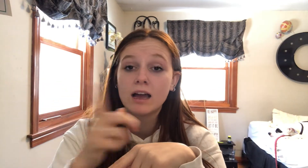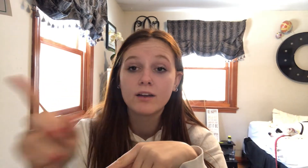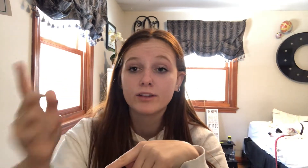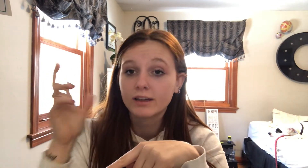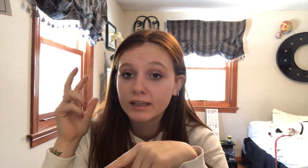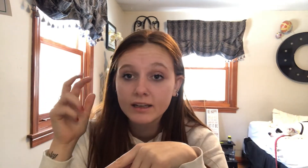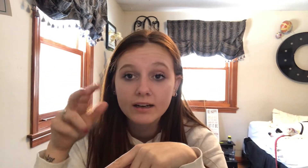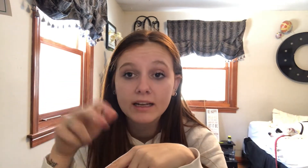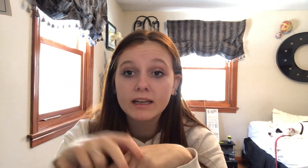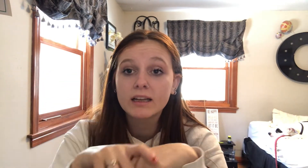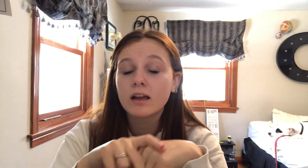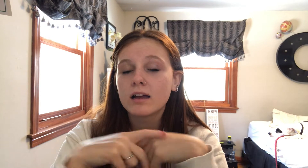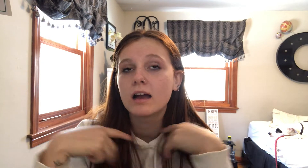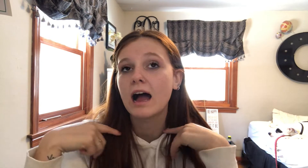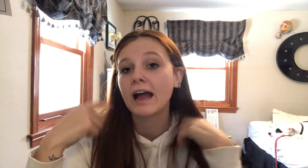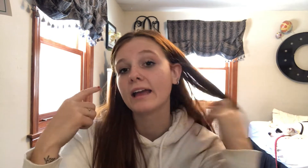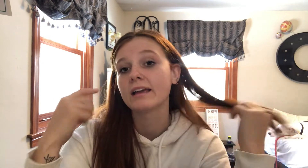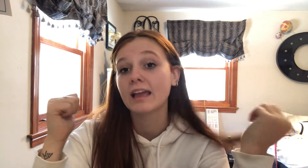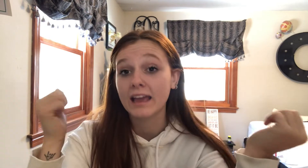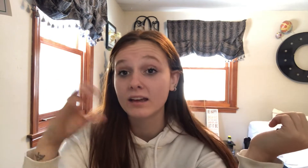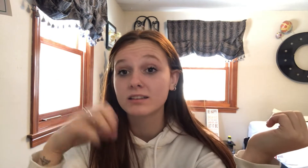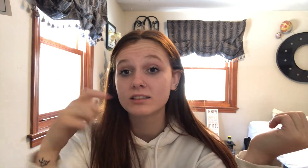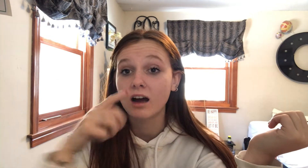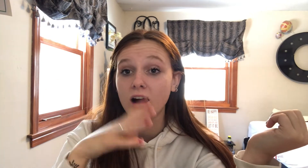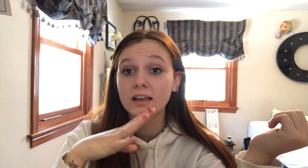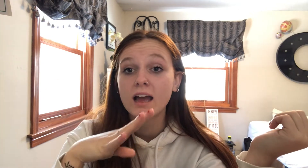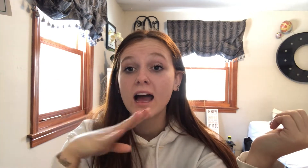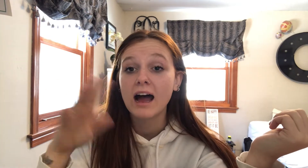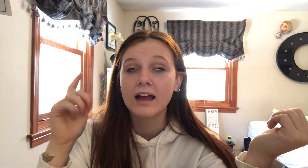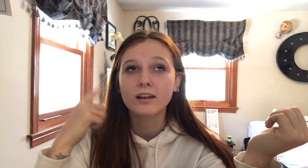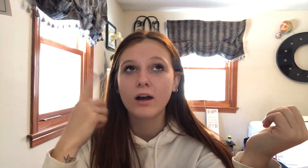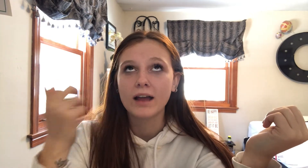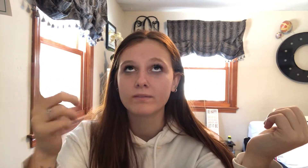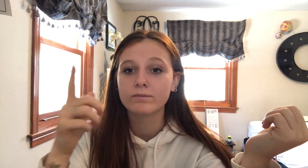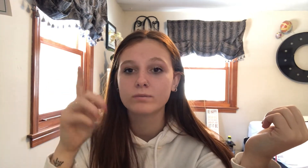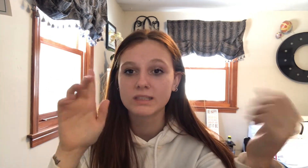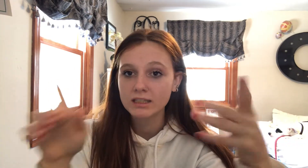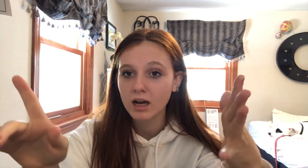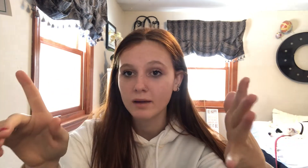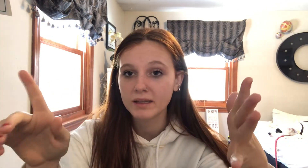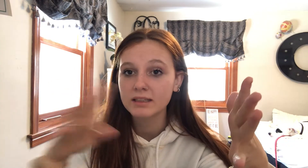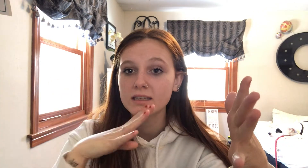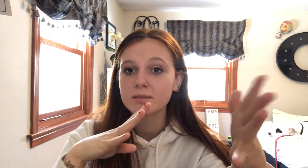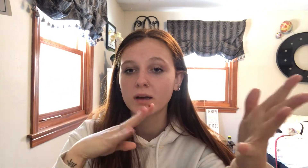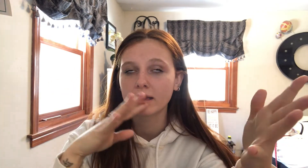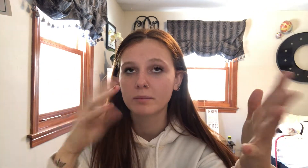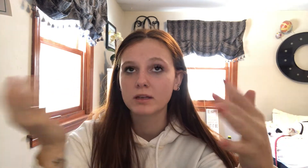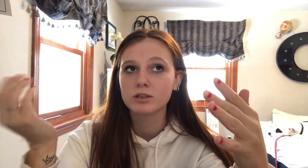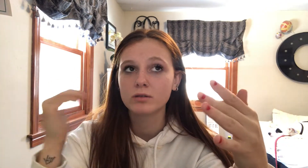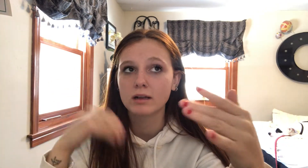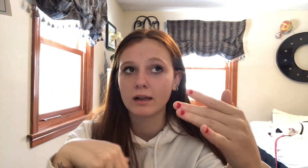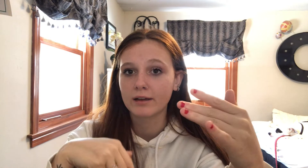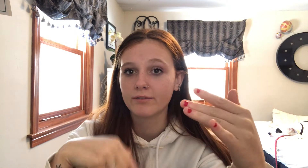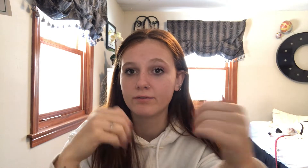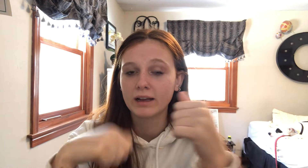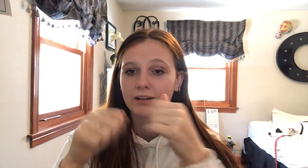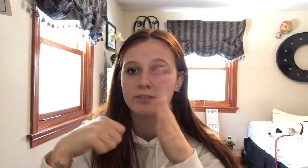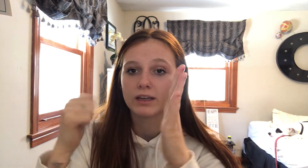you're hearing. I can talk. I know I did talk about this, like, I'm going to do like a, like a video